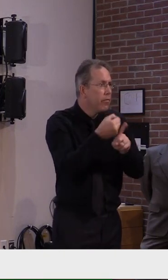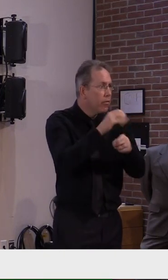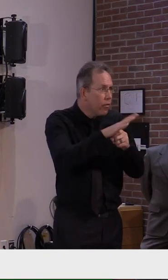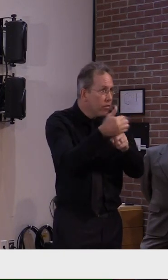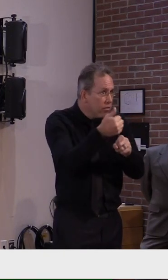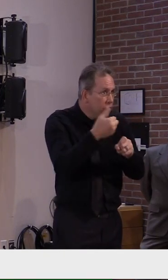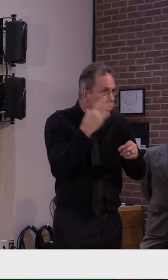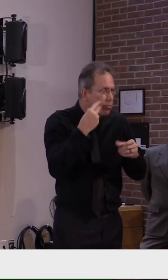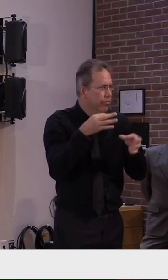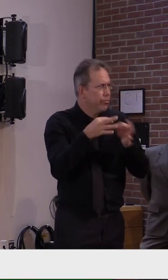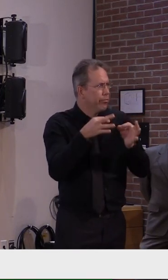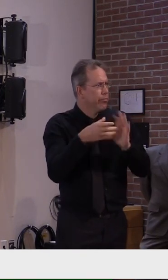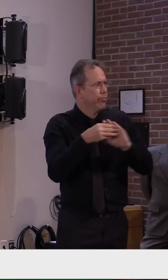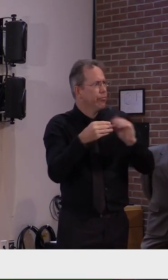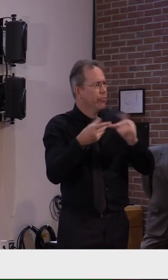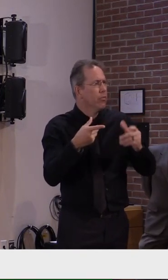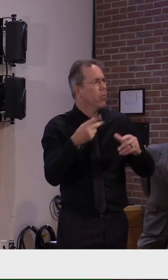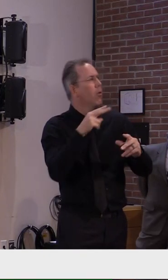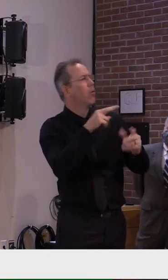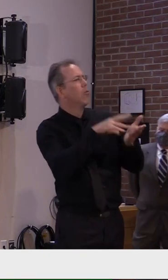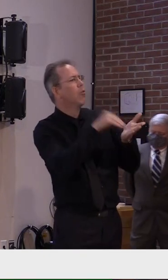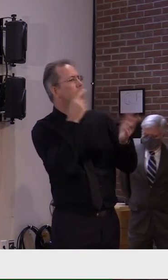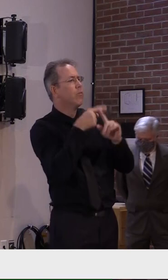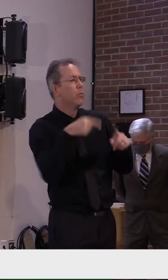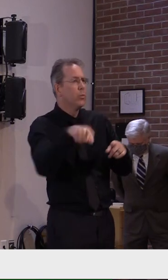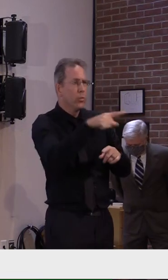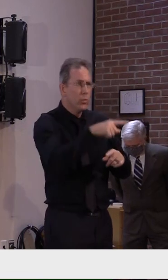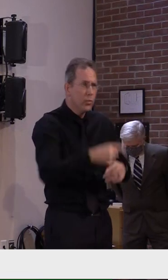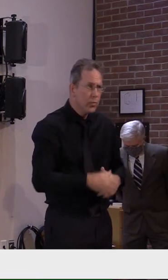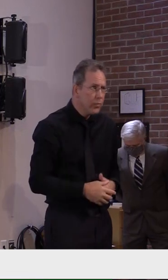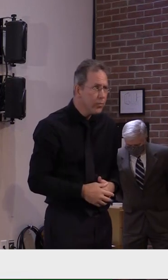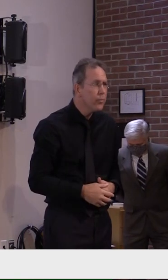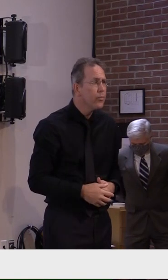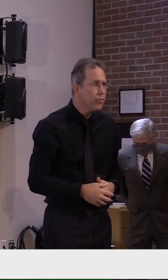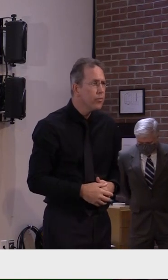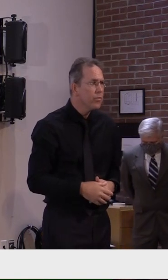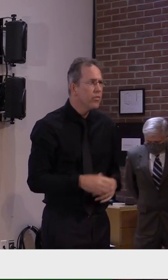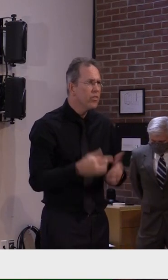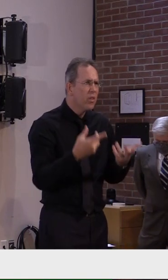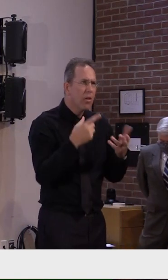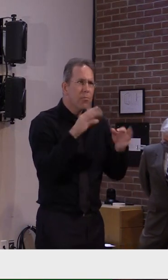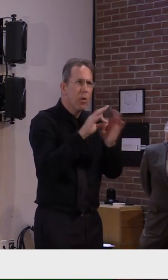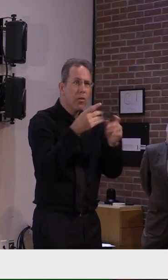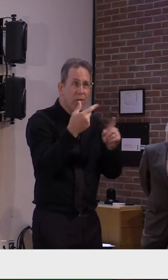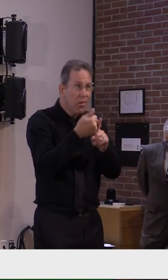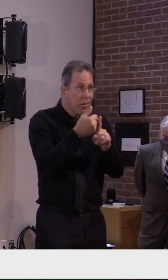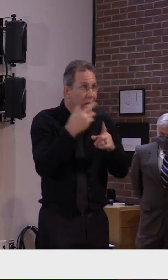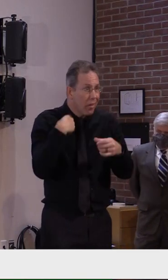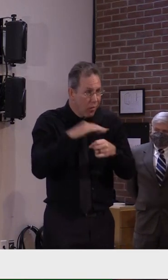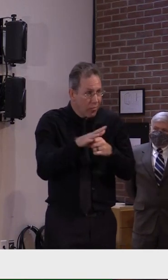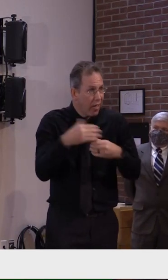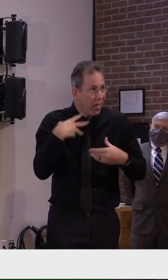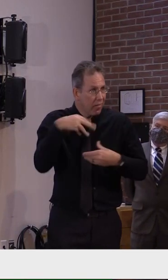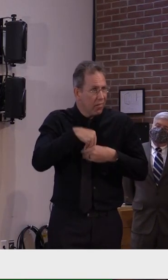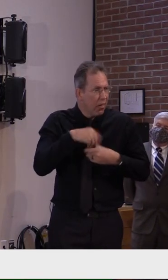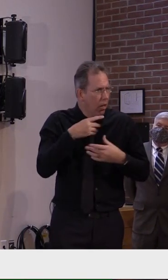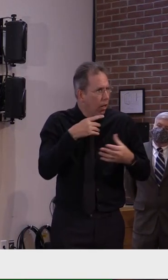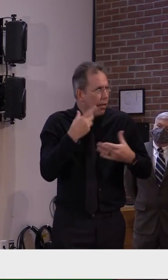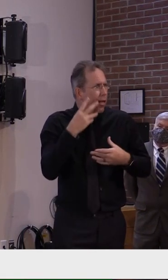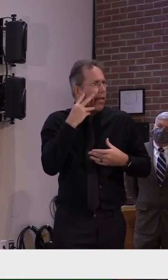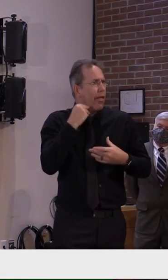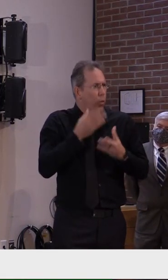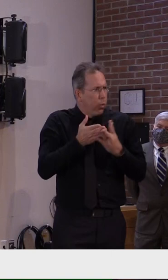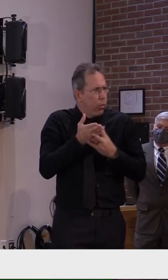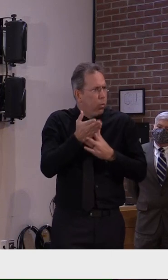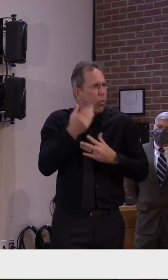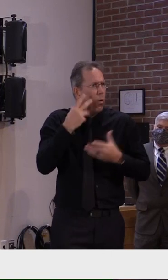about this, uh, so that we can prevent it from happening in the future. And again, we, we have, we have what